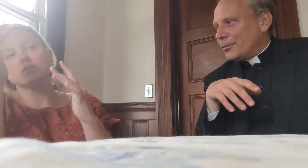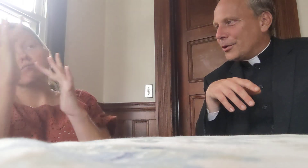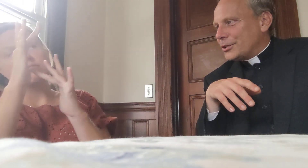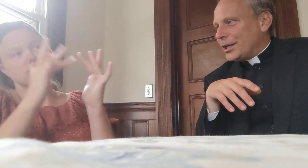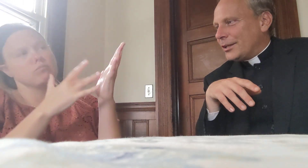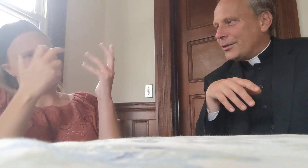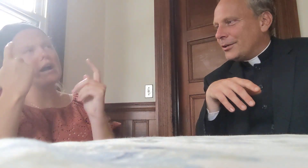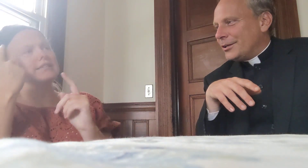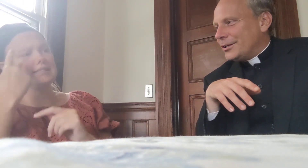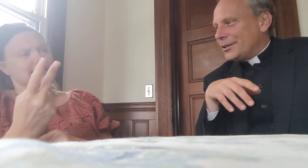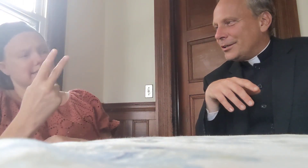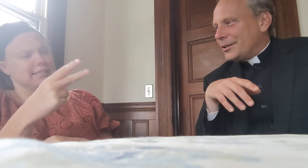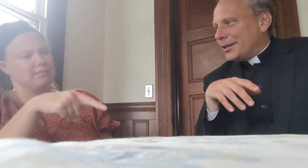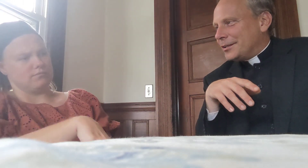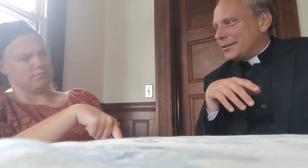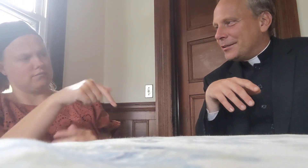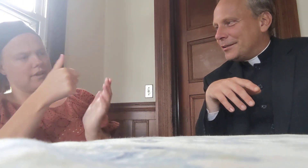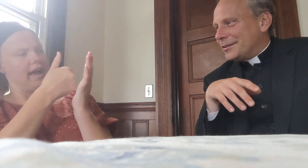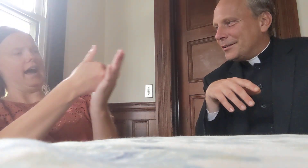all worked together, and, uh,